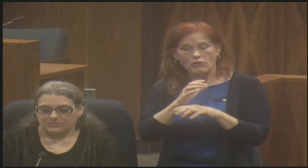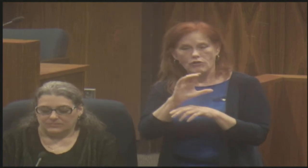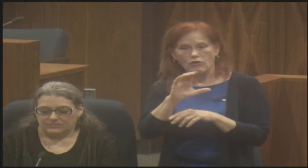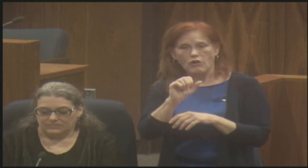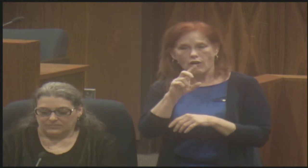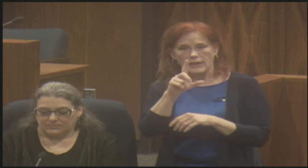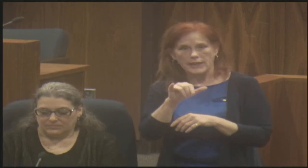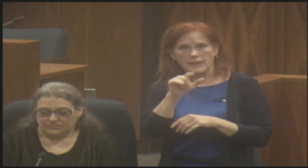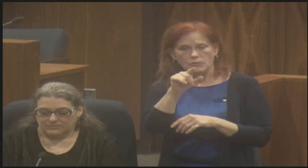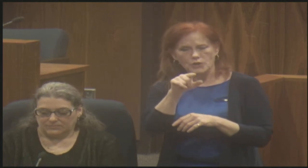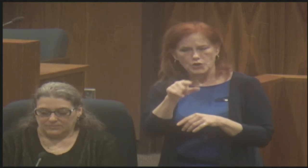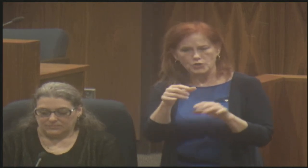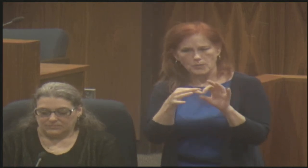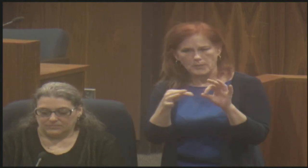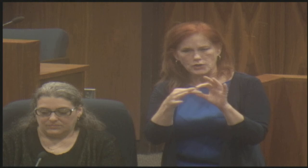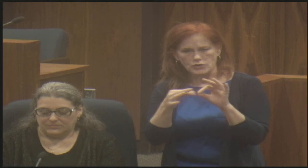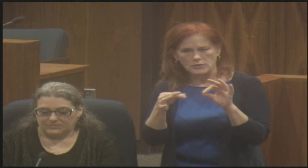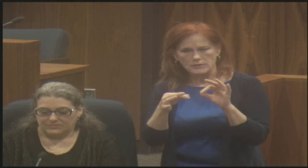about, um,